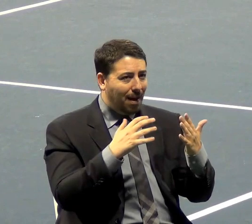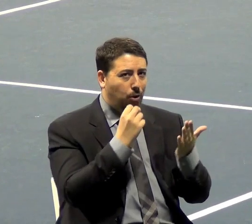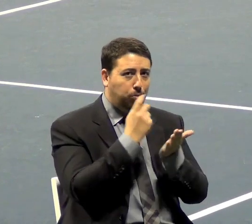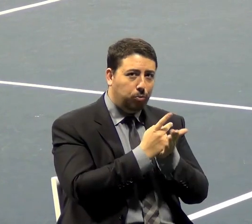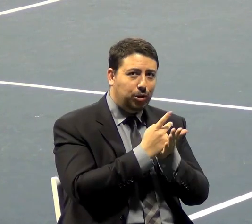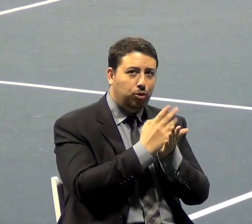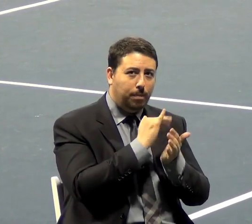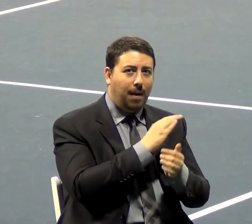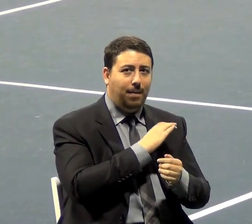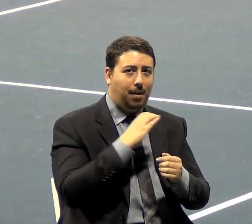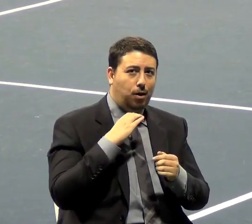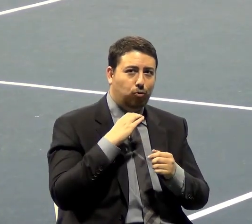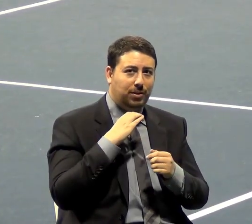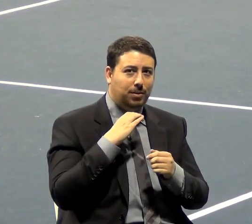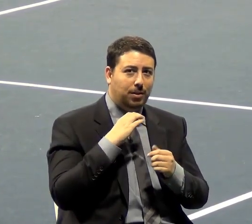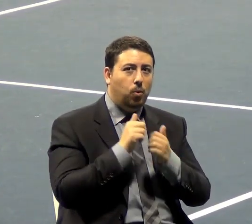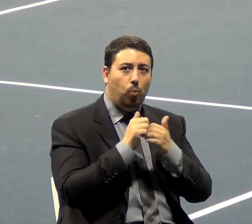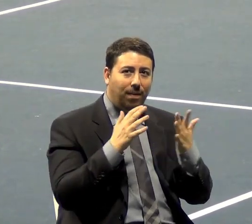the Congress and without a declaration of war.